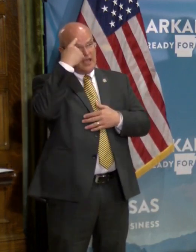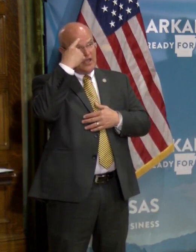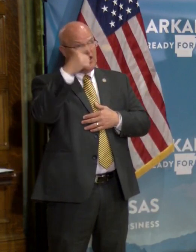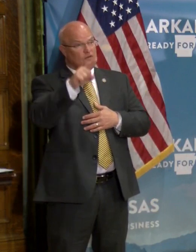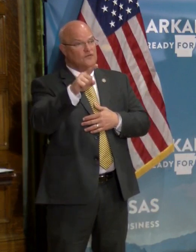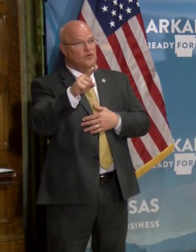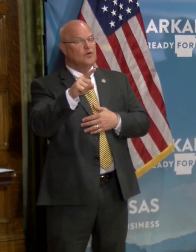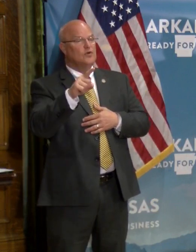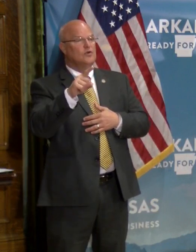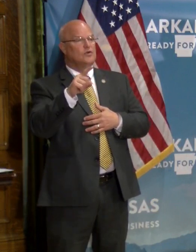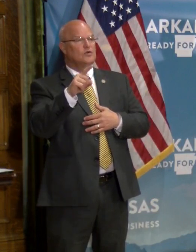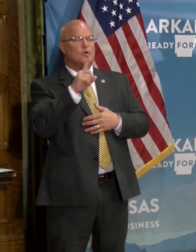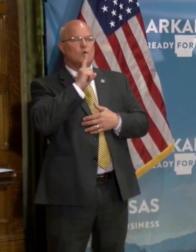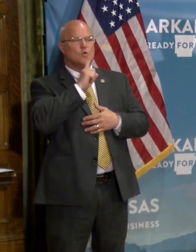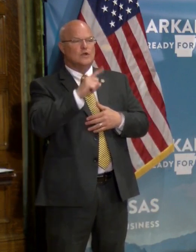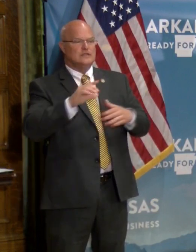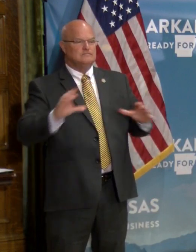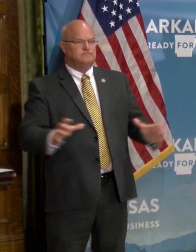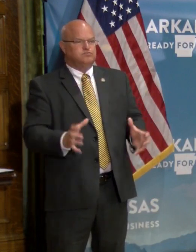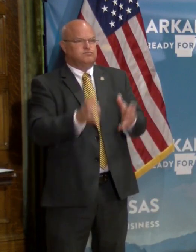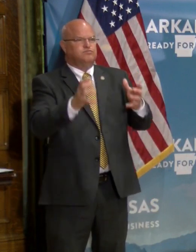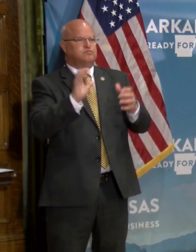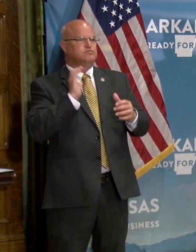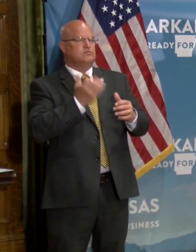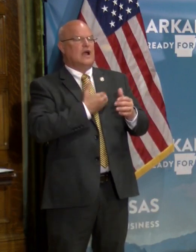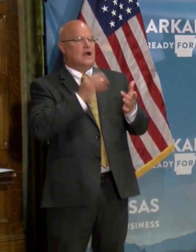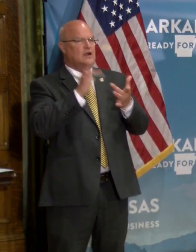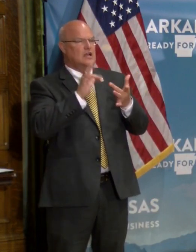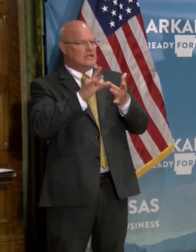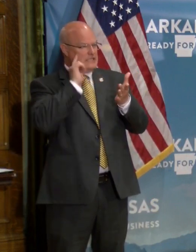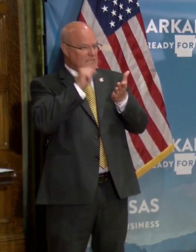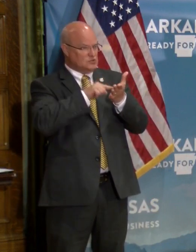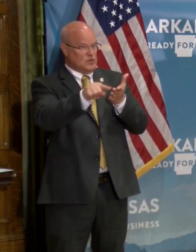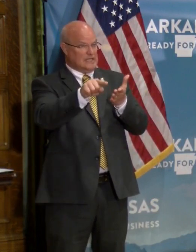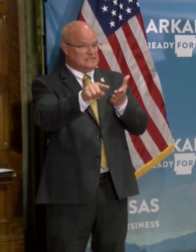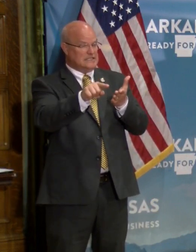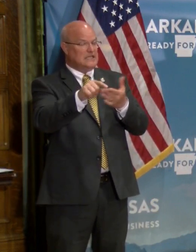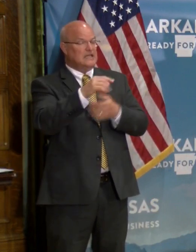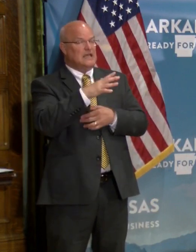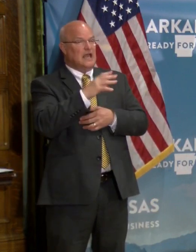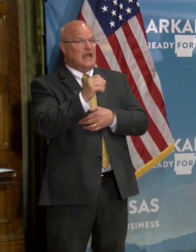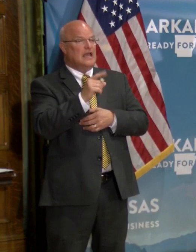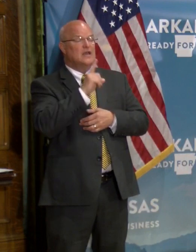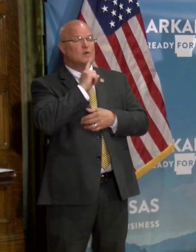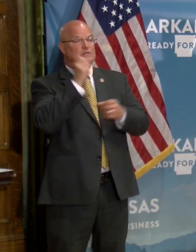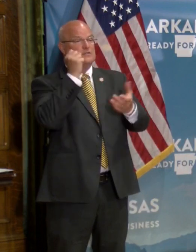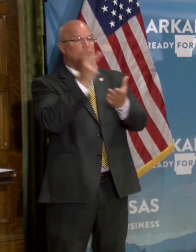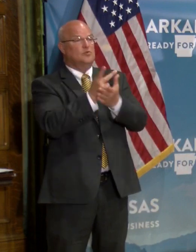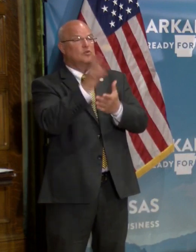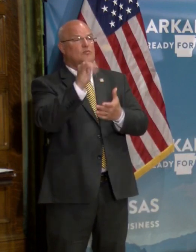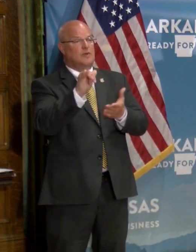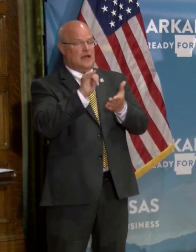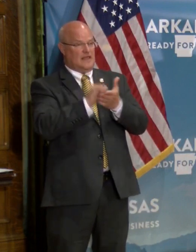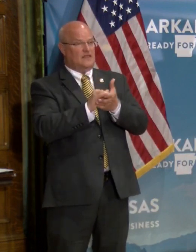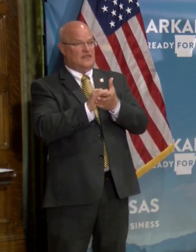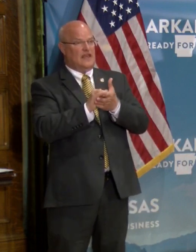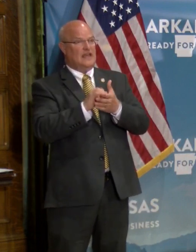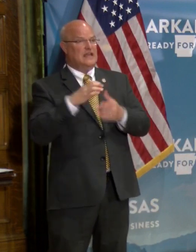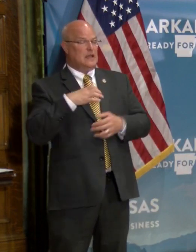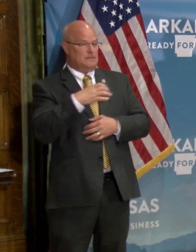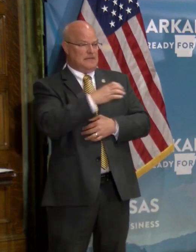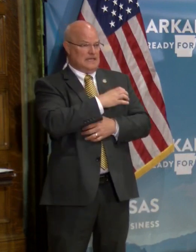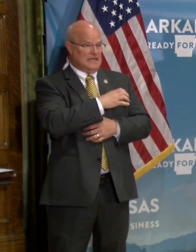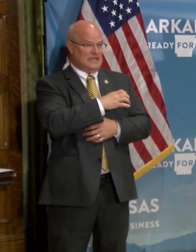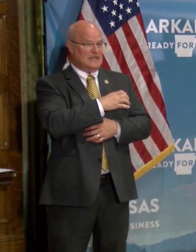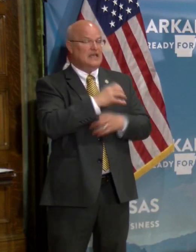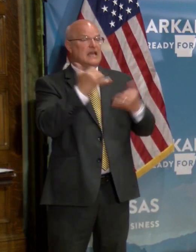dramatically scaling up our, uh, our contact tracing, and, uh, it was approved by that, uh, by that committee.